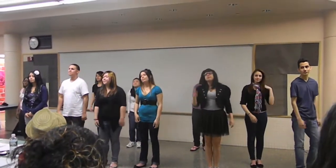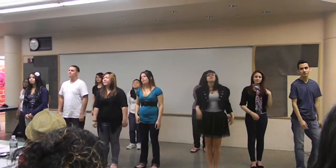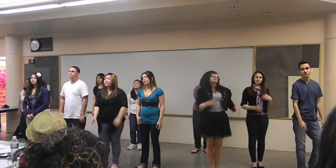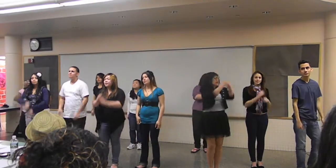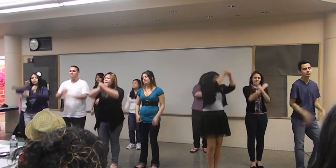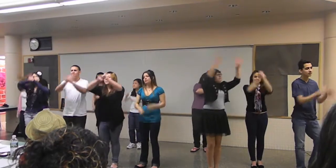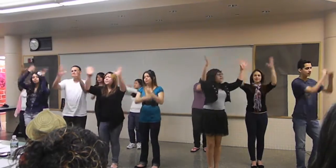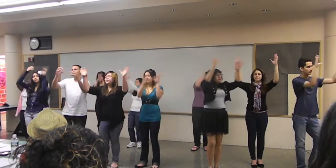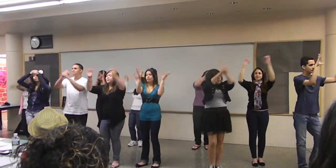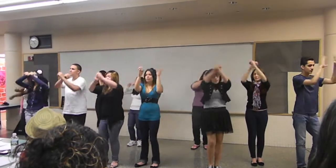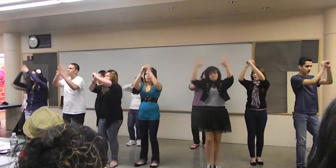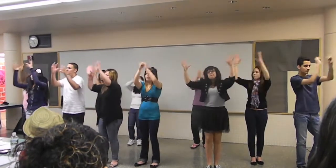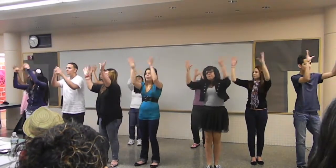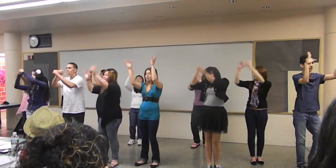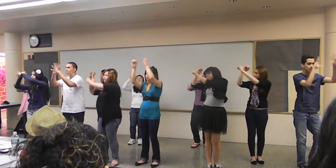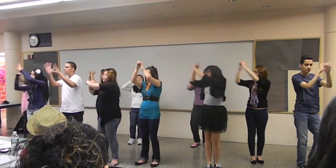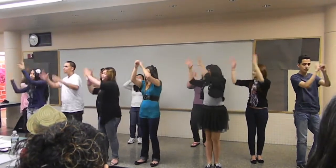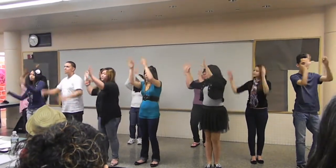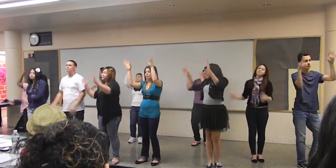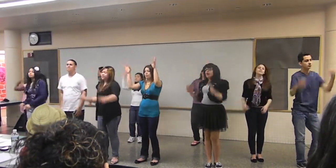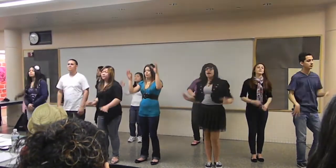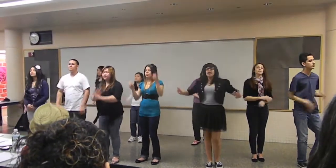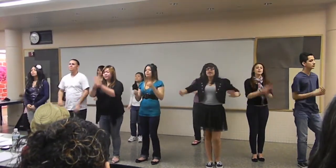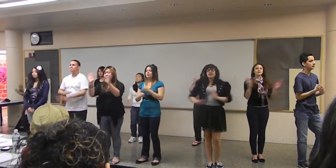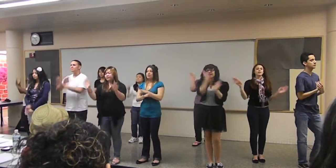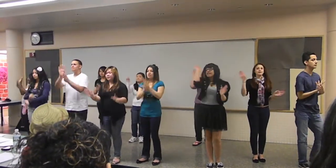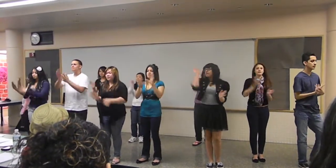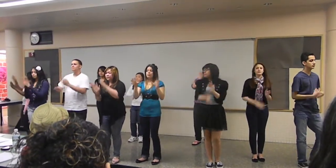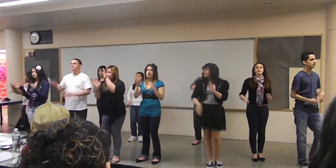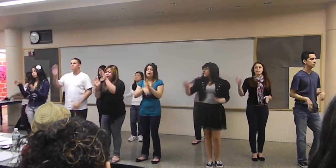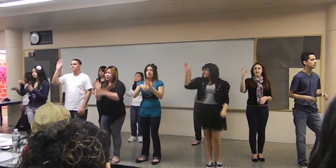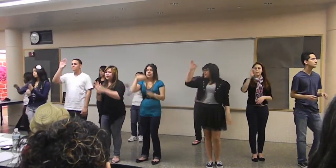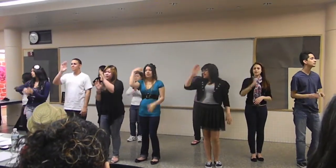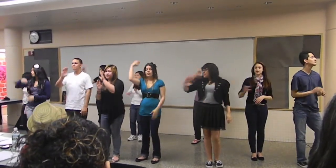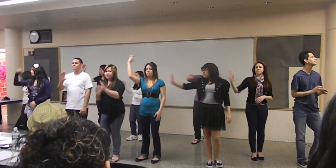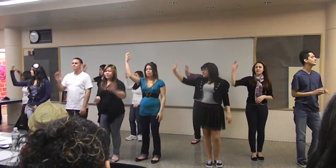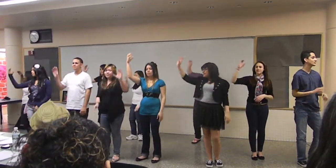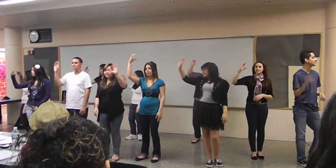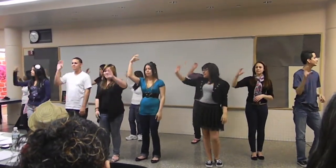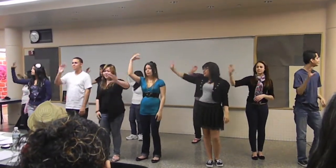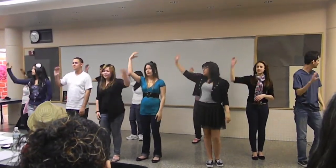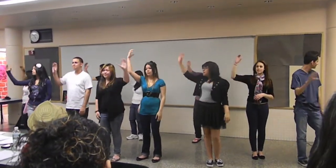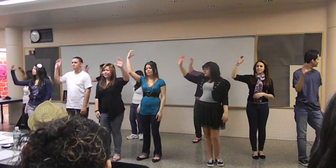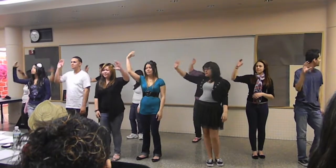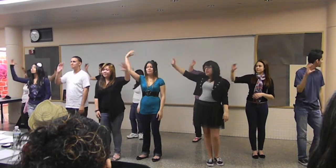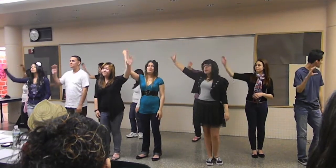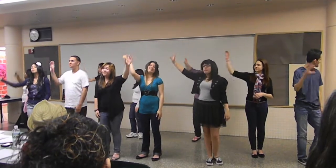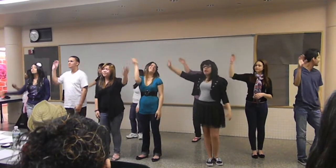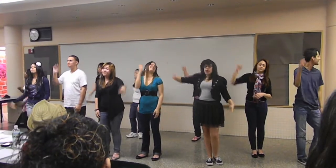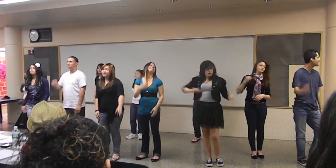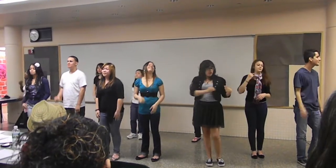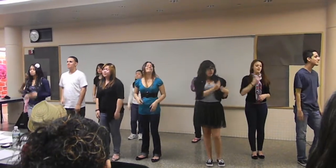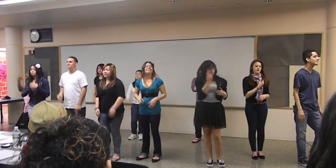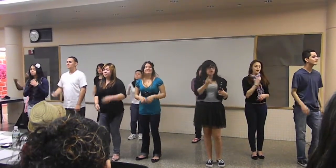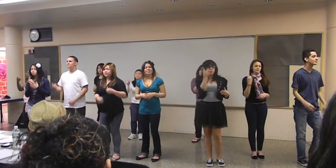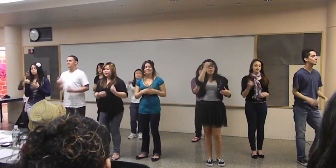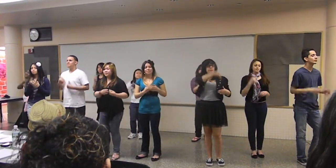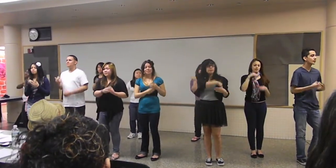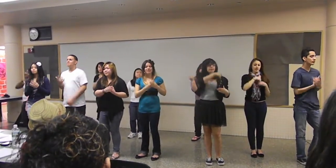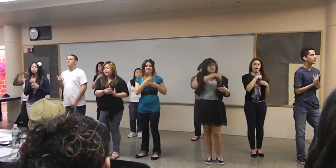Boom, boom, boom, boom Even brighter than the moon It's always been